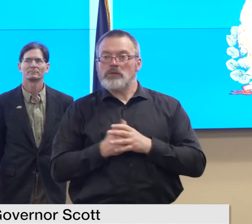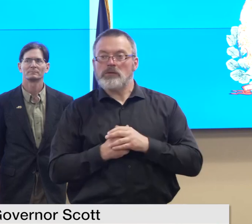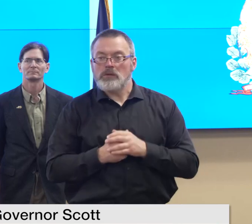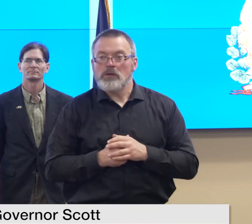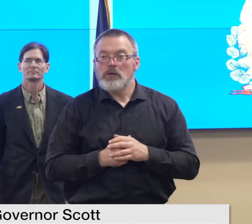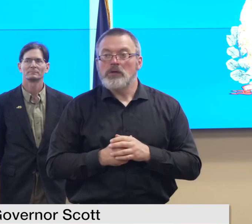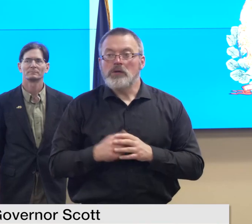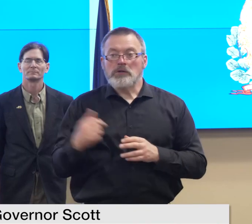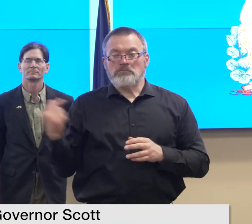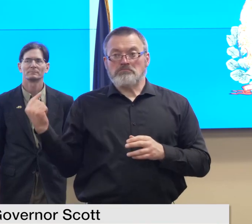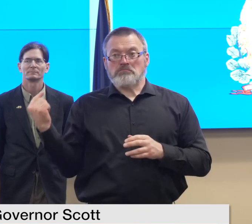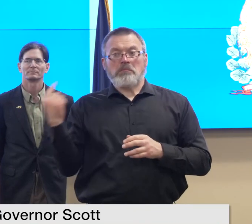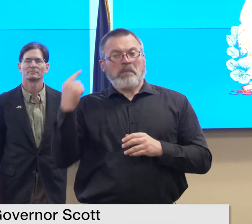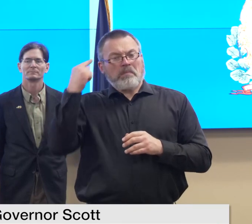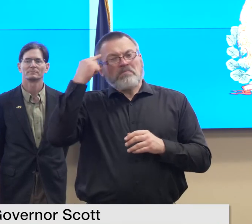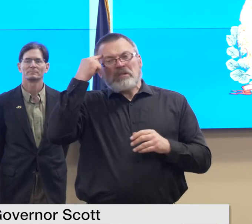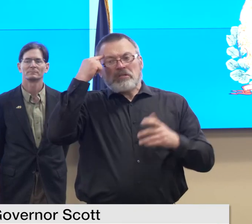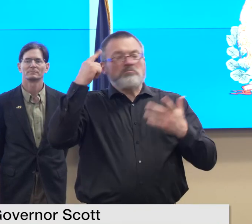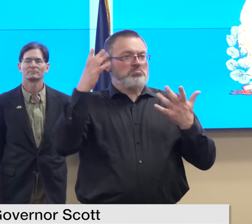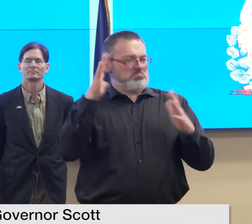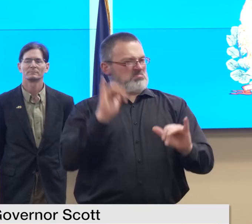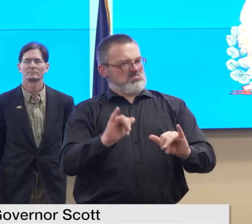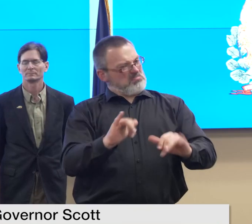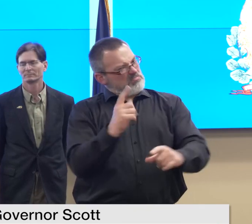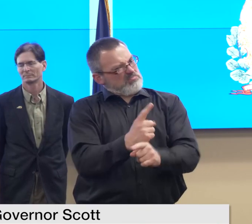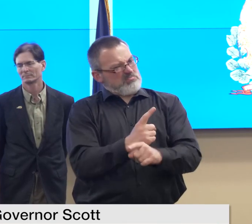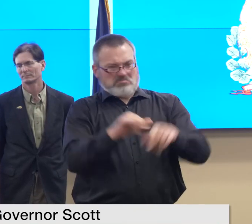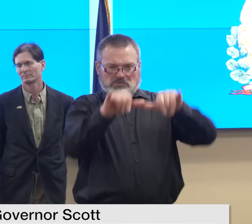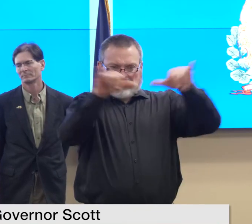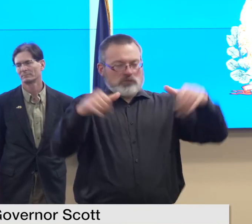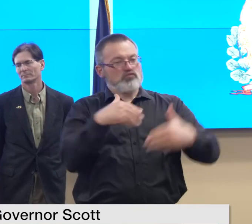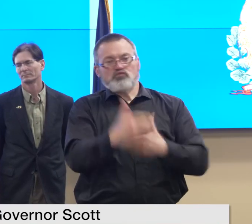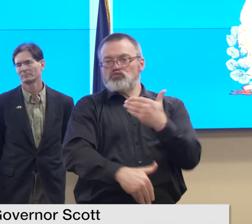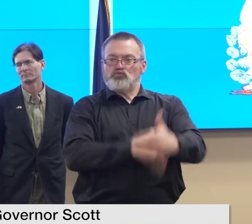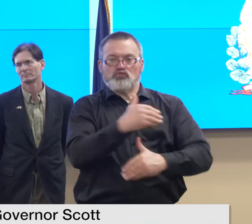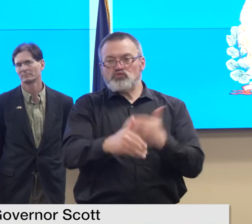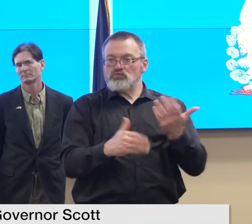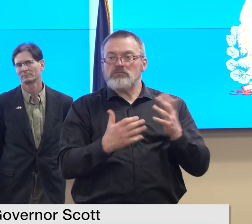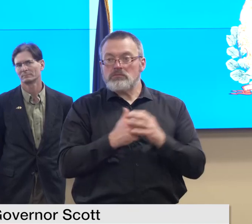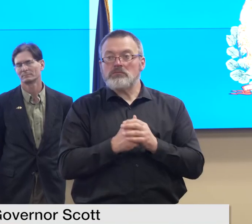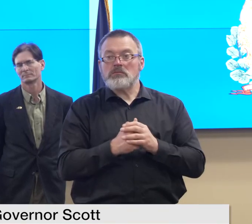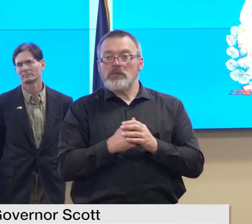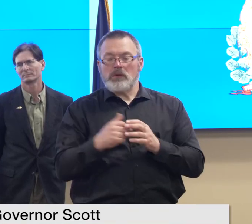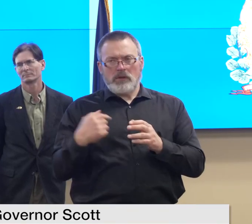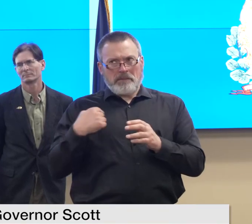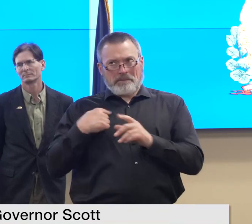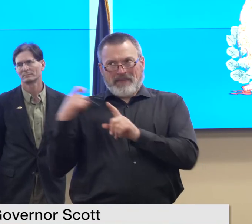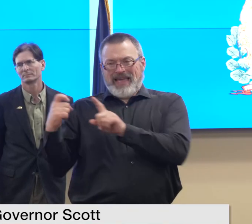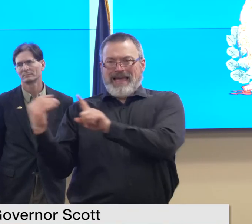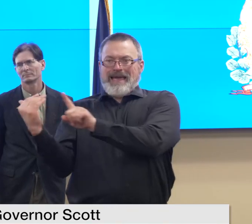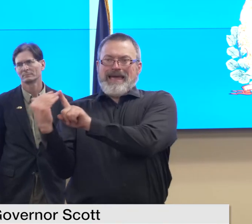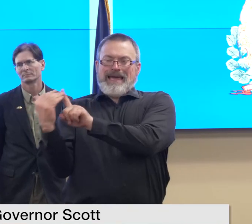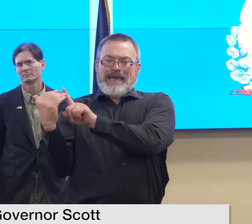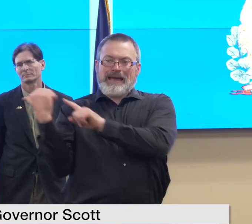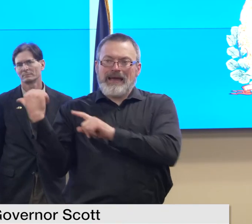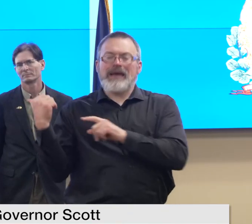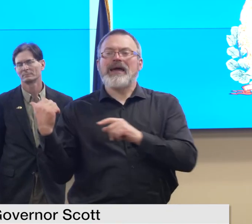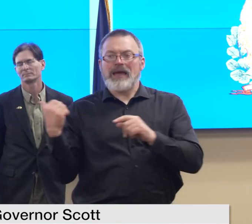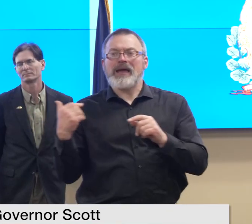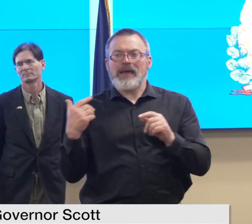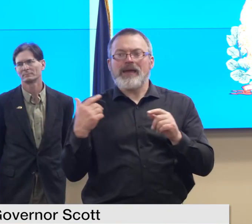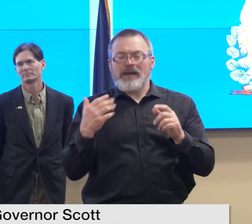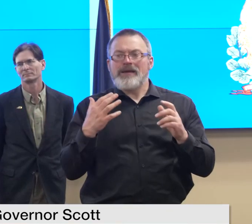this is just the normal process and i have to remind even myself that while it seemed like